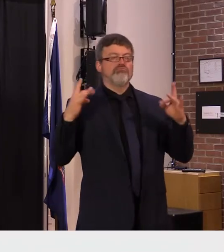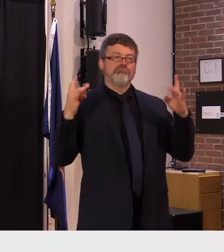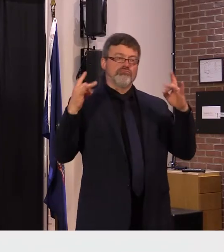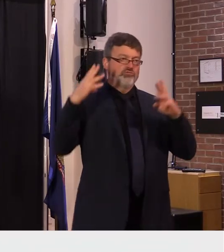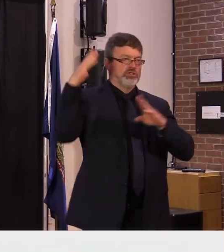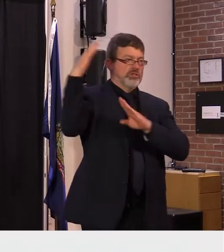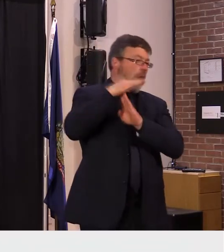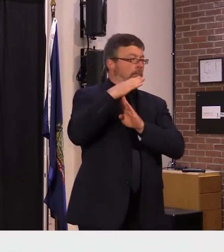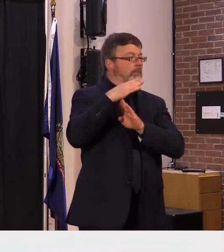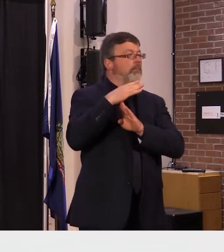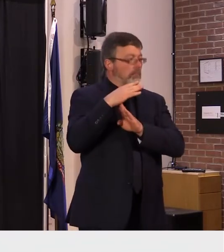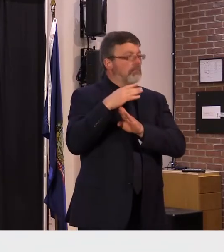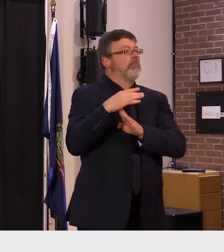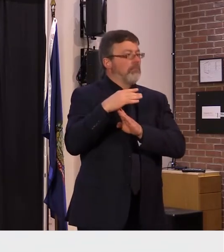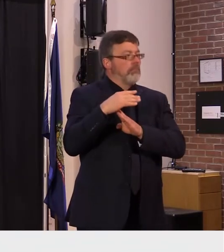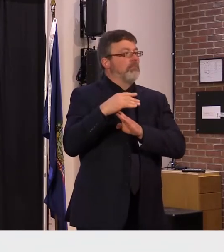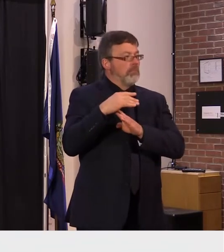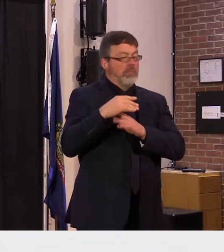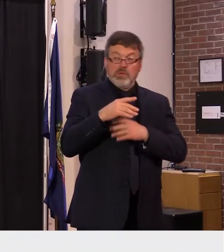anything you want to add